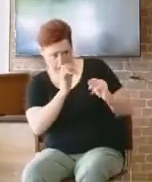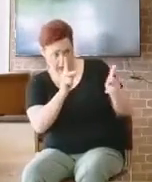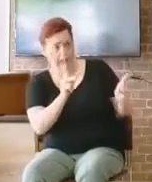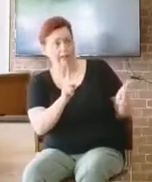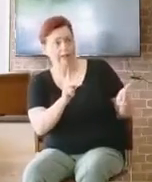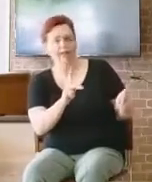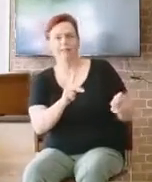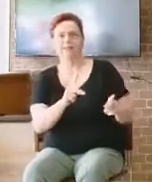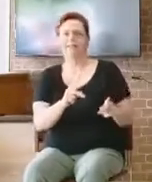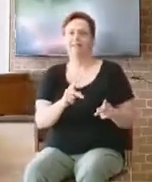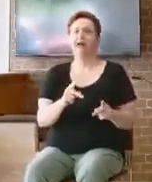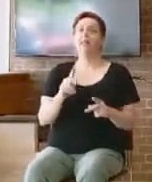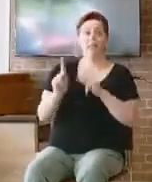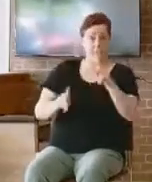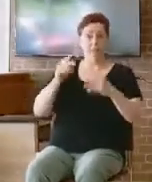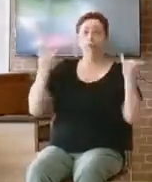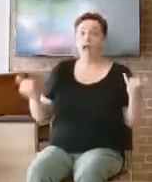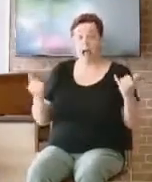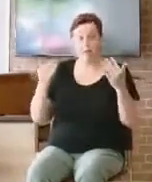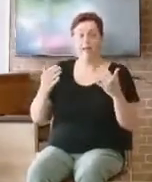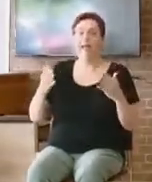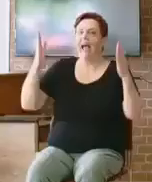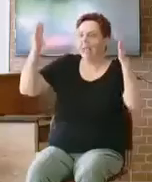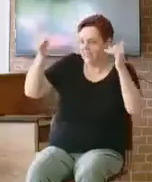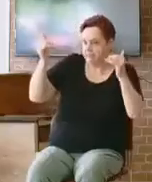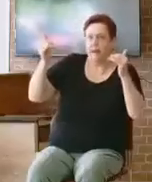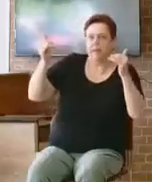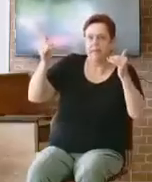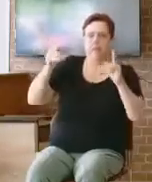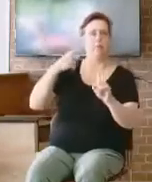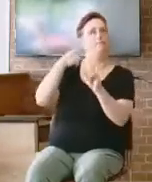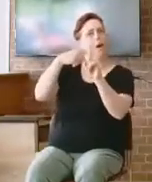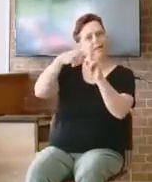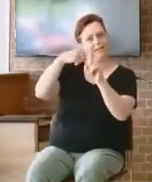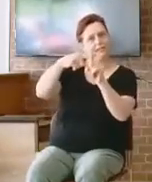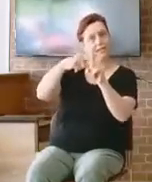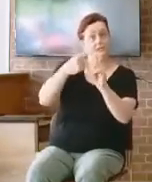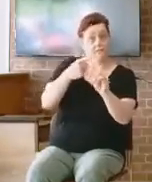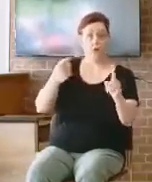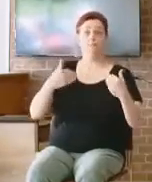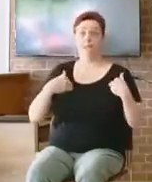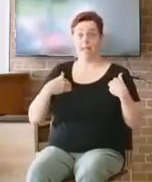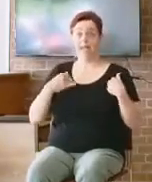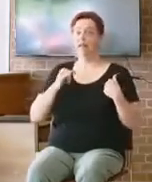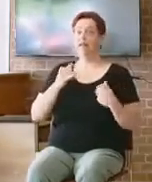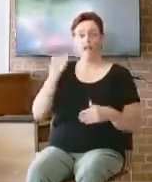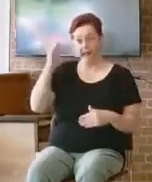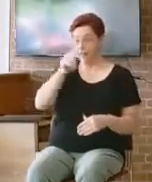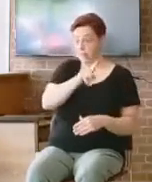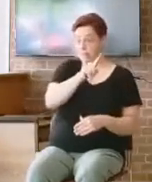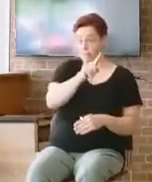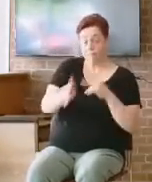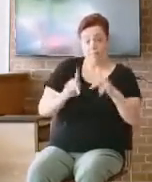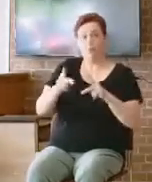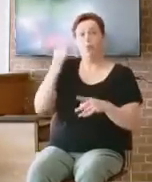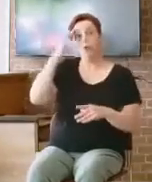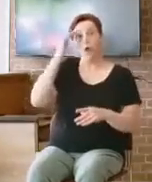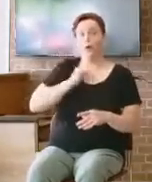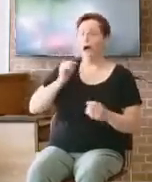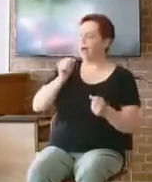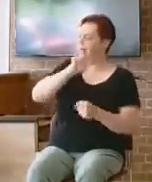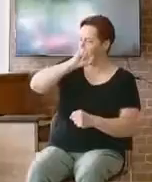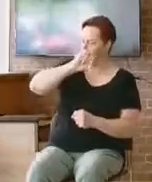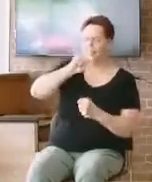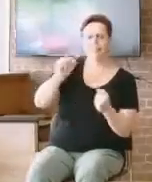But they know that I love Jesus. They know I've talked about Jesus. And it's all about Jesus. And can I tell you this? There are people that